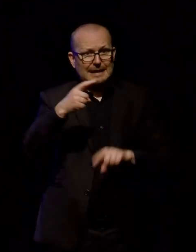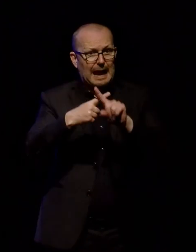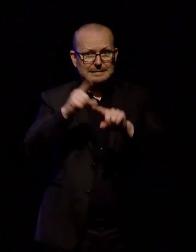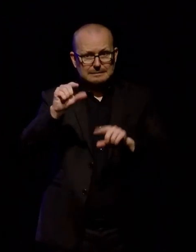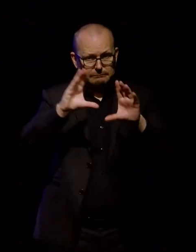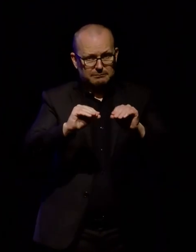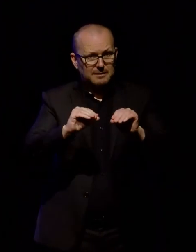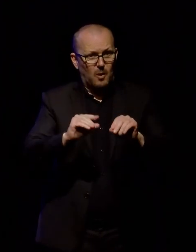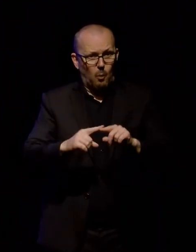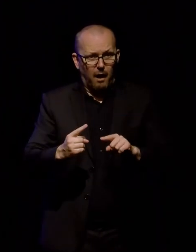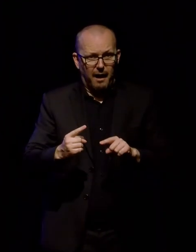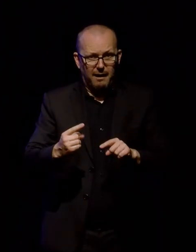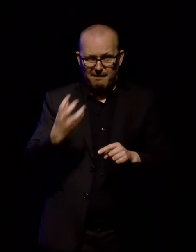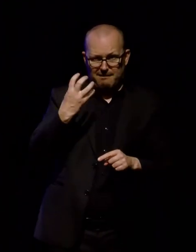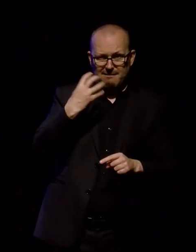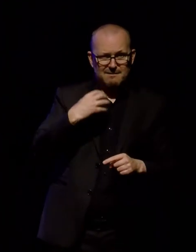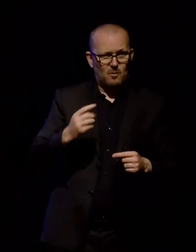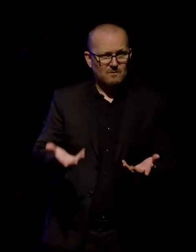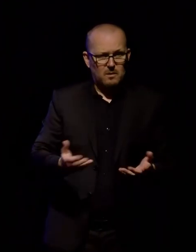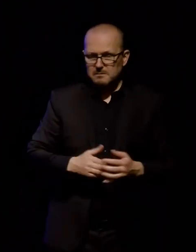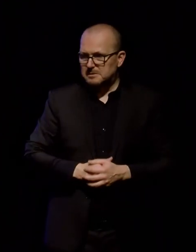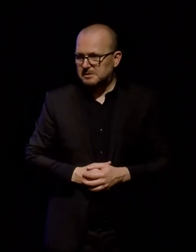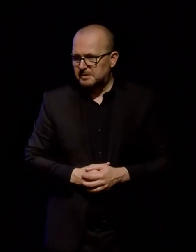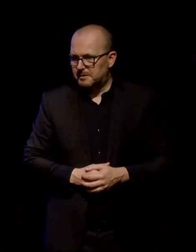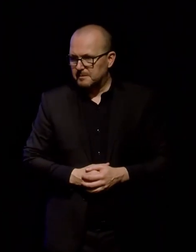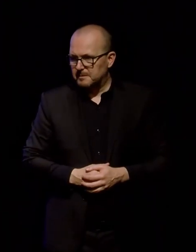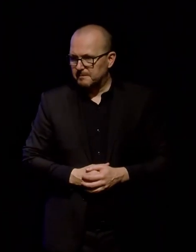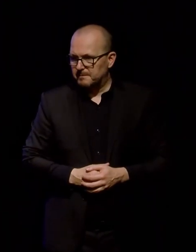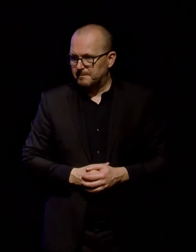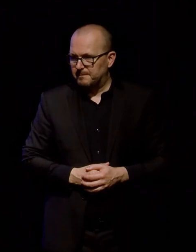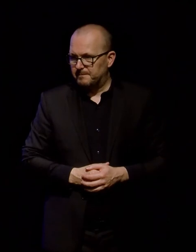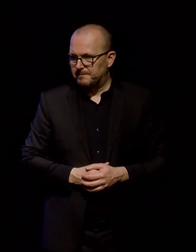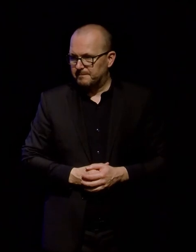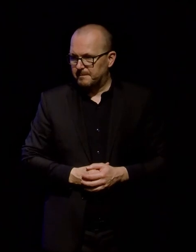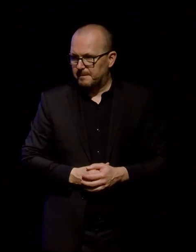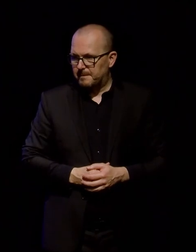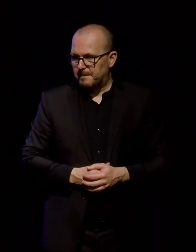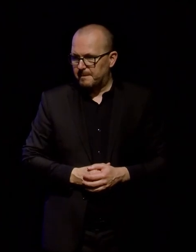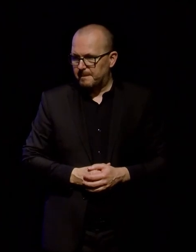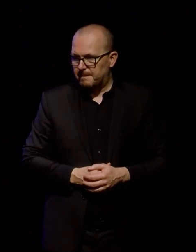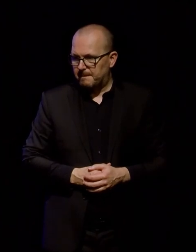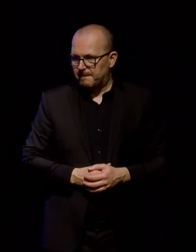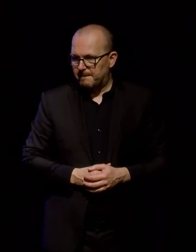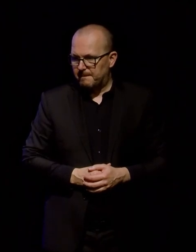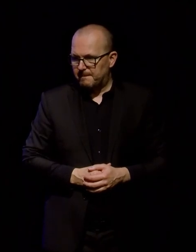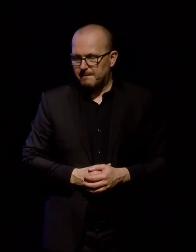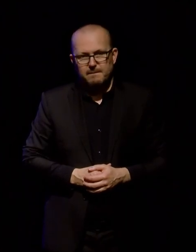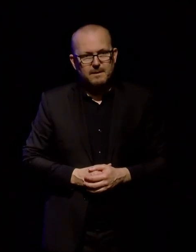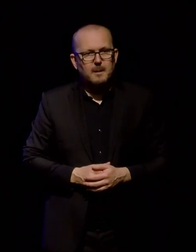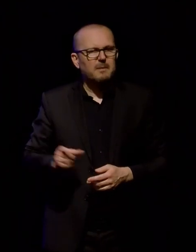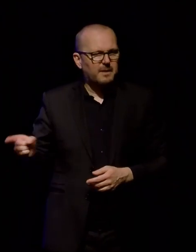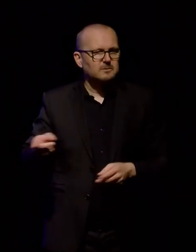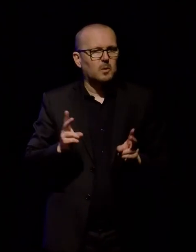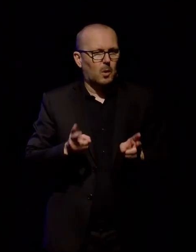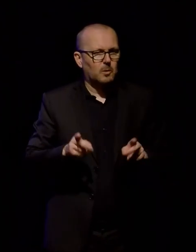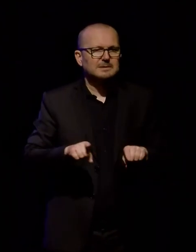alternative. And then, looking at the percentages, it's really low, and it's also in line with other tip-up-a-survey results.